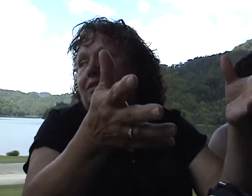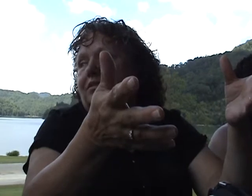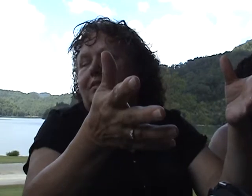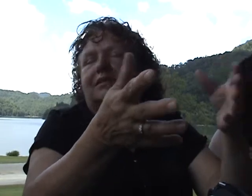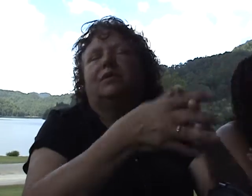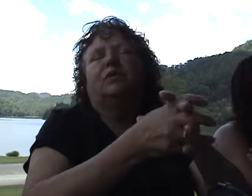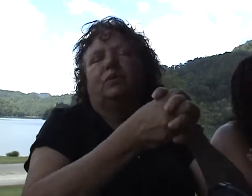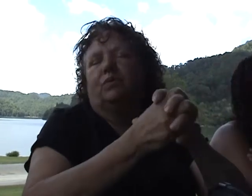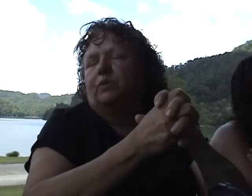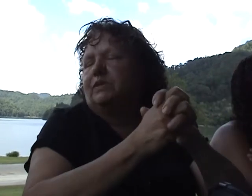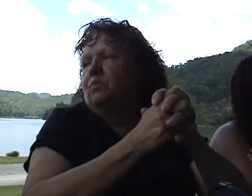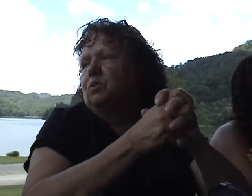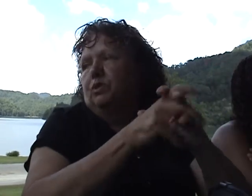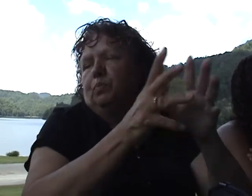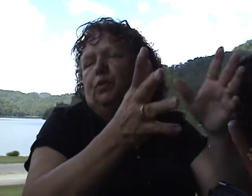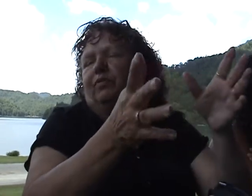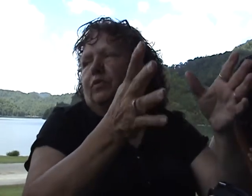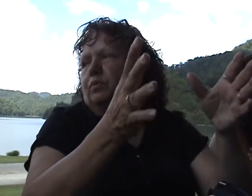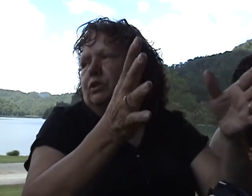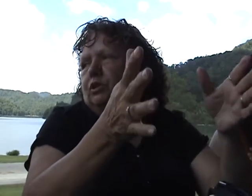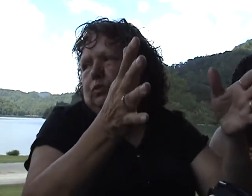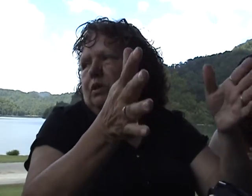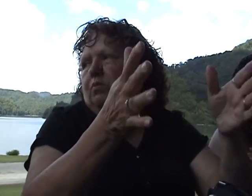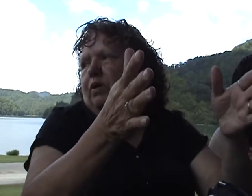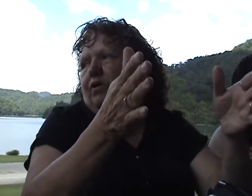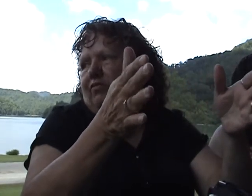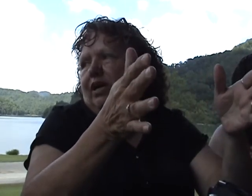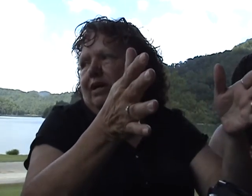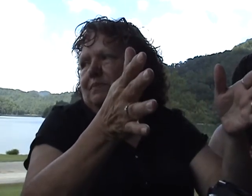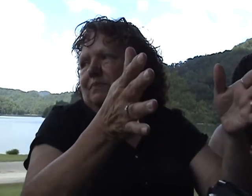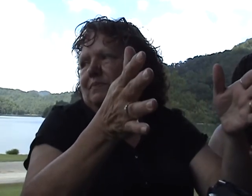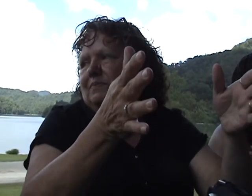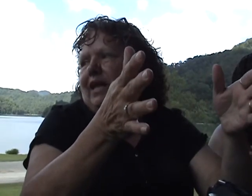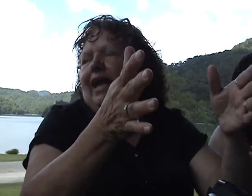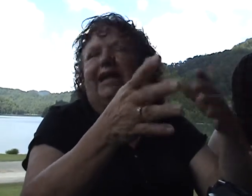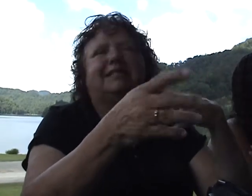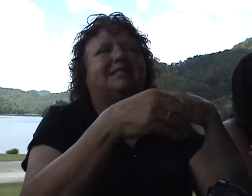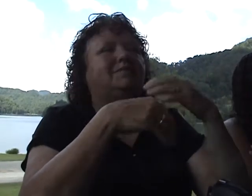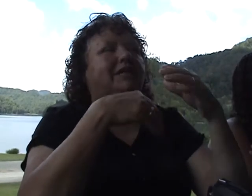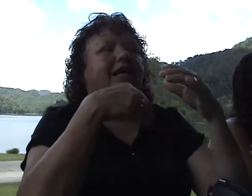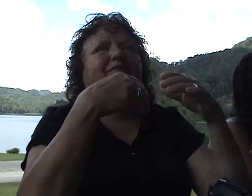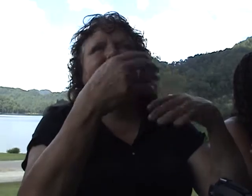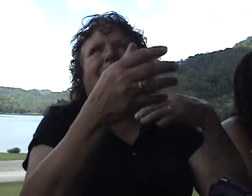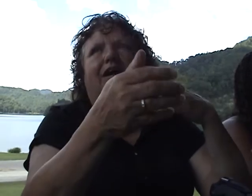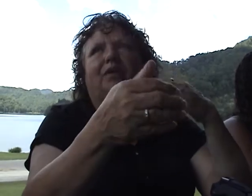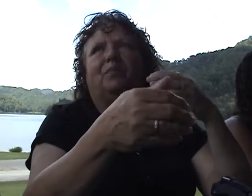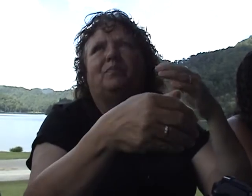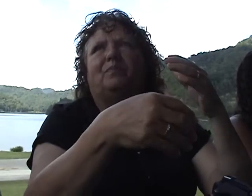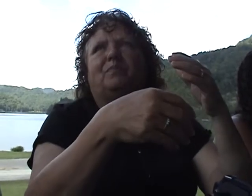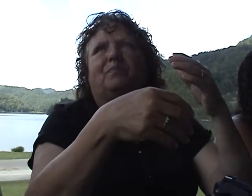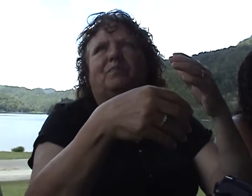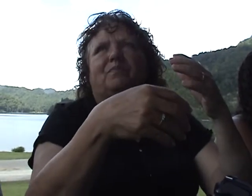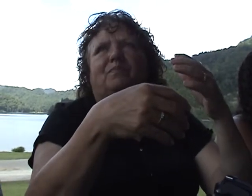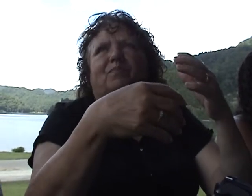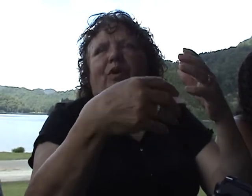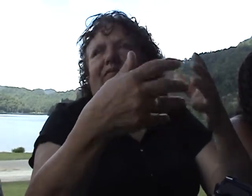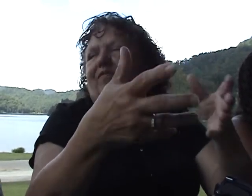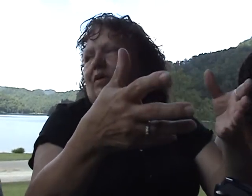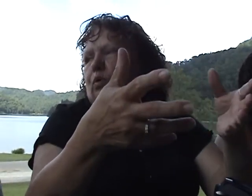was the most beautiful blue butterfly. And it seems like every time we have a family